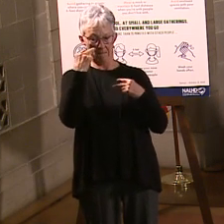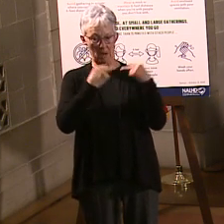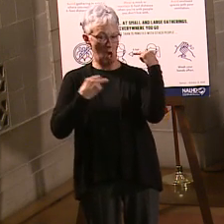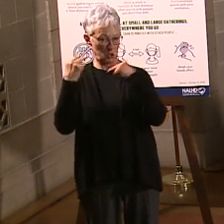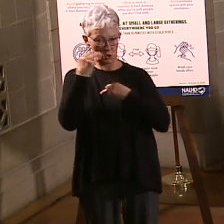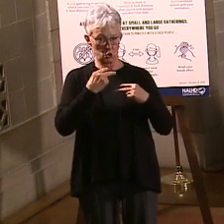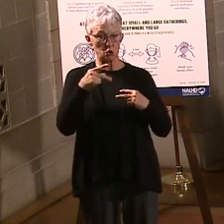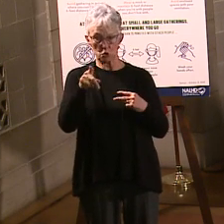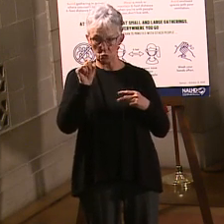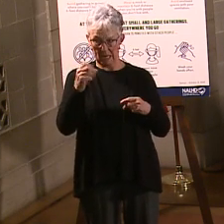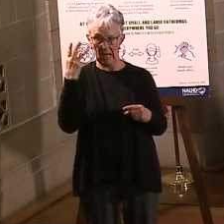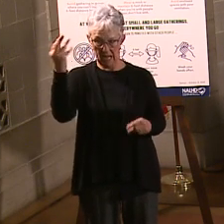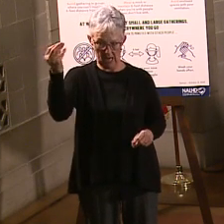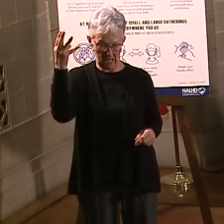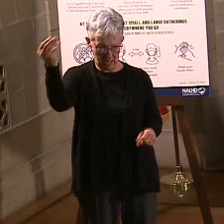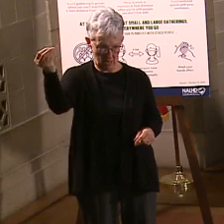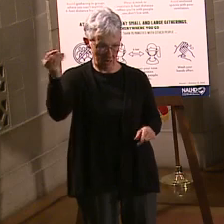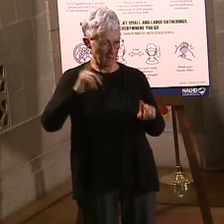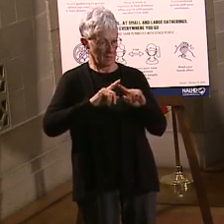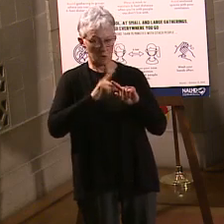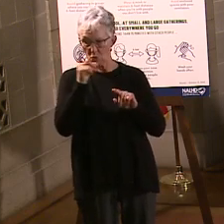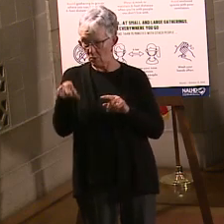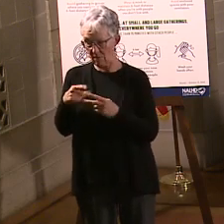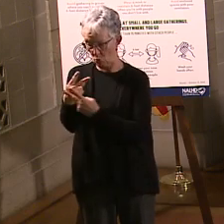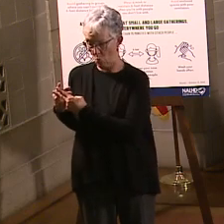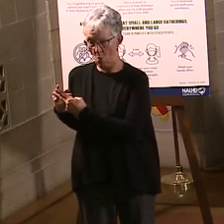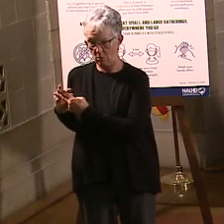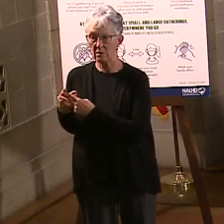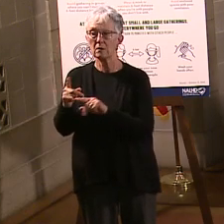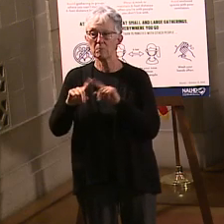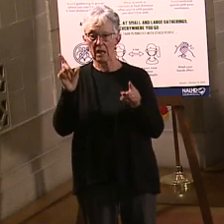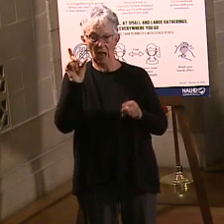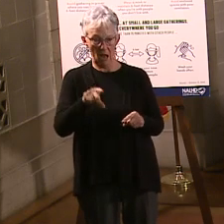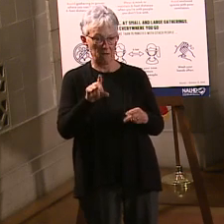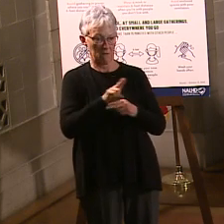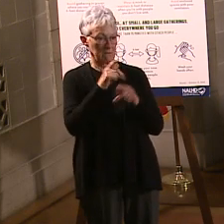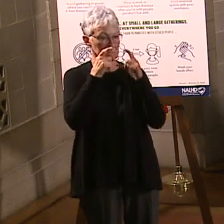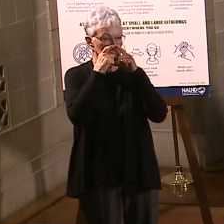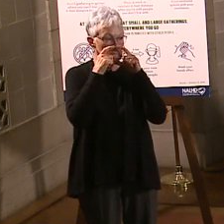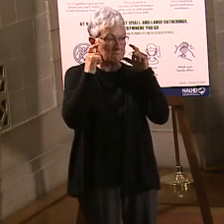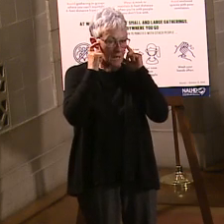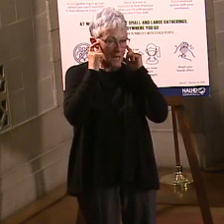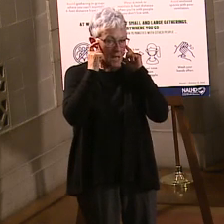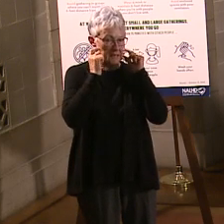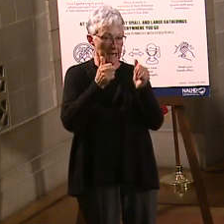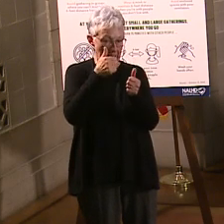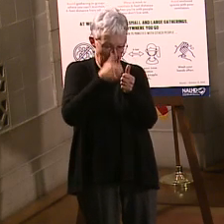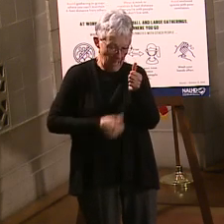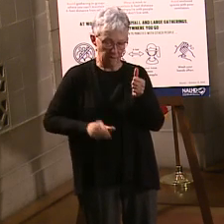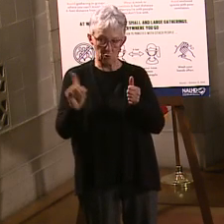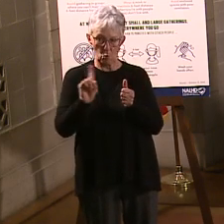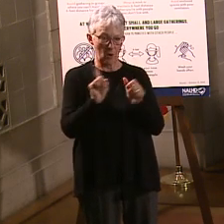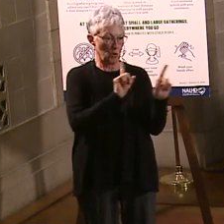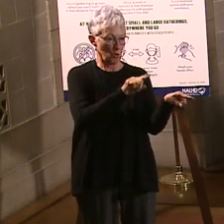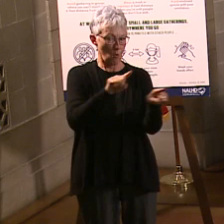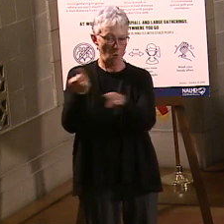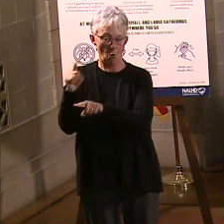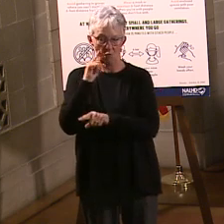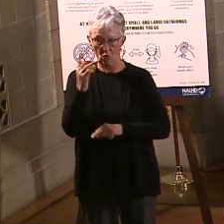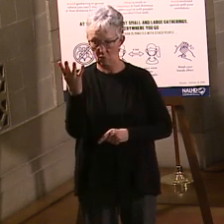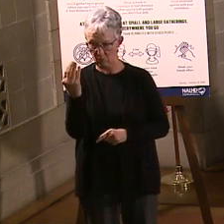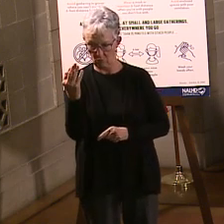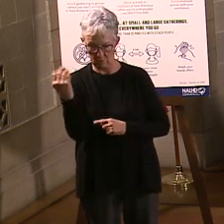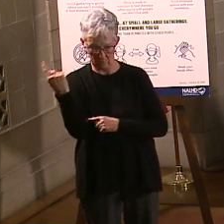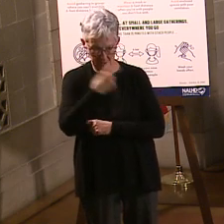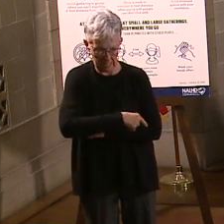quarantine, but you have to wear a mask everywhere you go for 14 days. And of course, if you develop symptoms, you have to stay home, get that cough or fever,